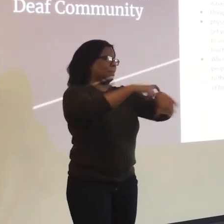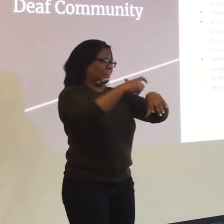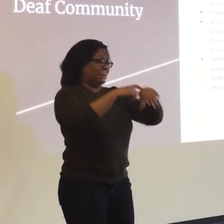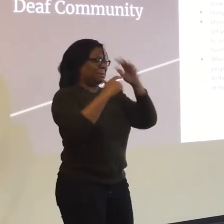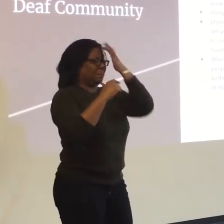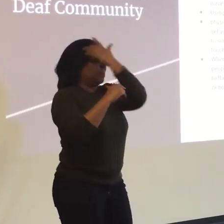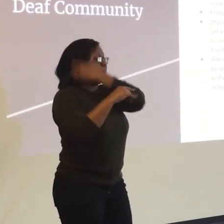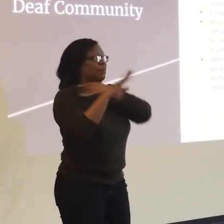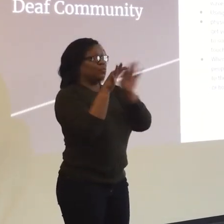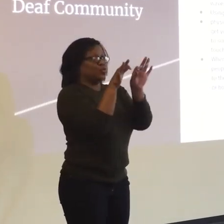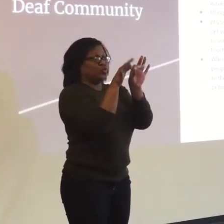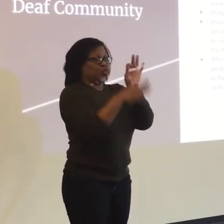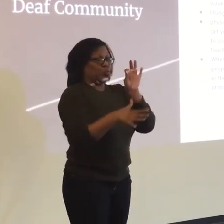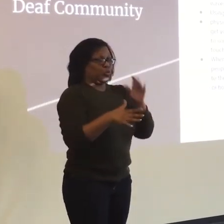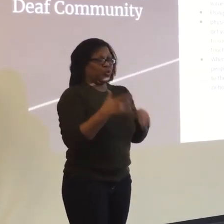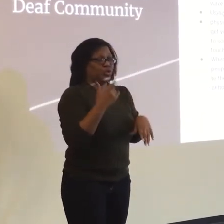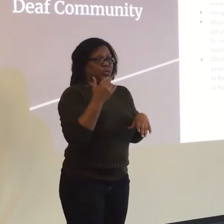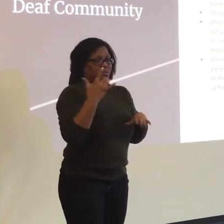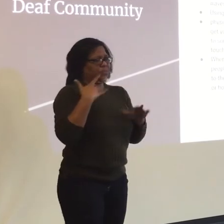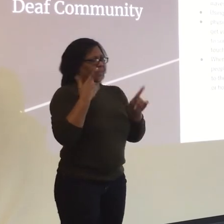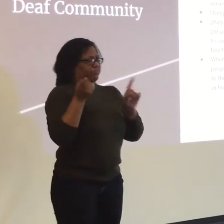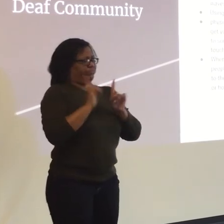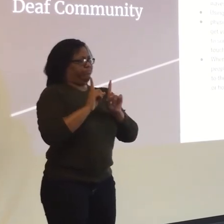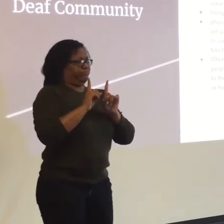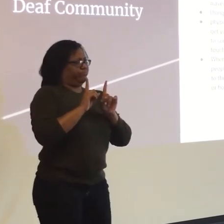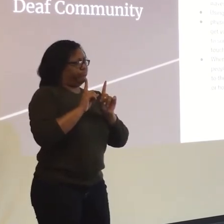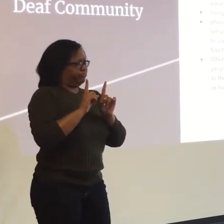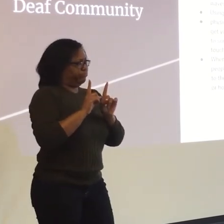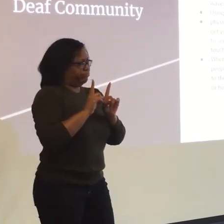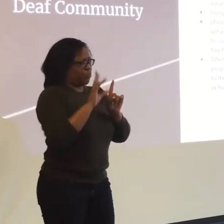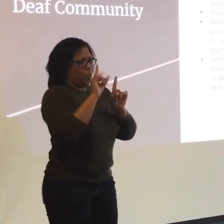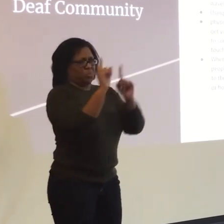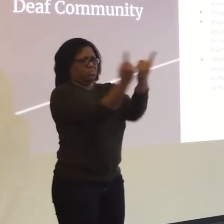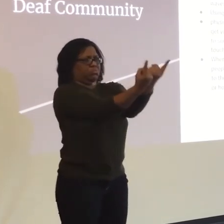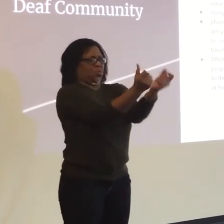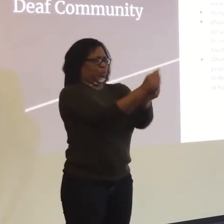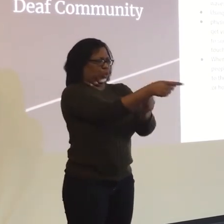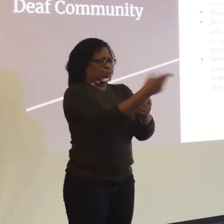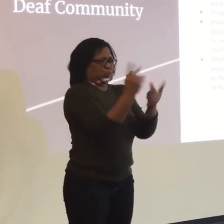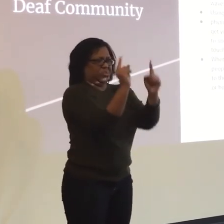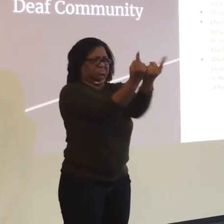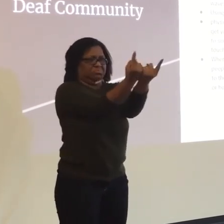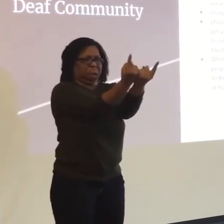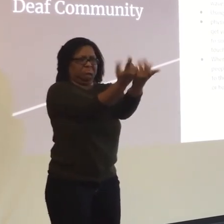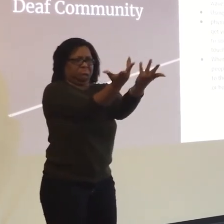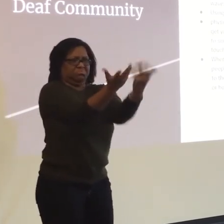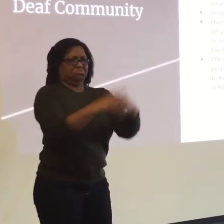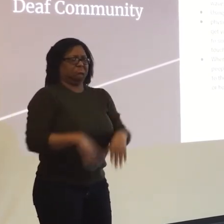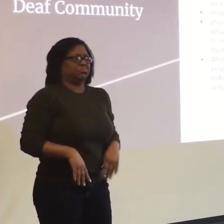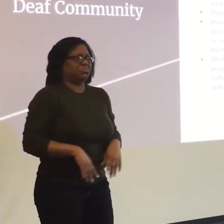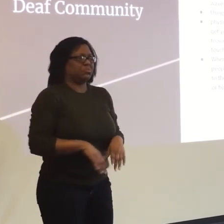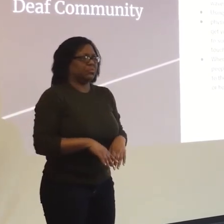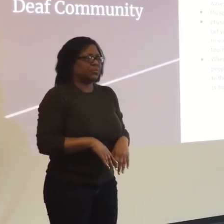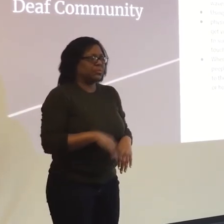One big experience that I have, or I actually have this experience all the time. I mean, this is when I have interpreters with me or with you.